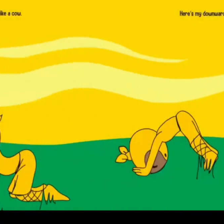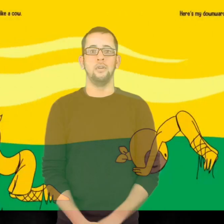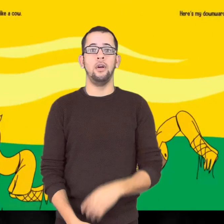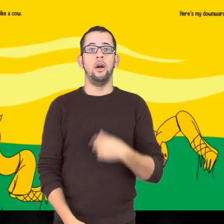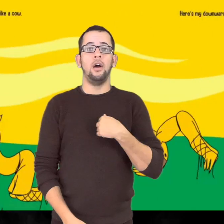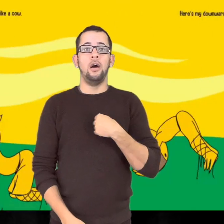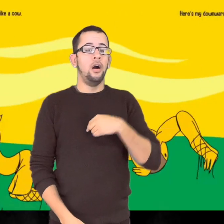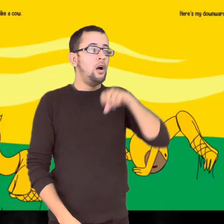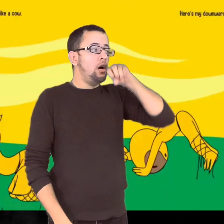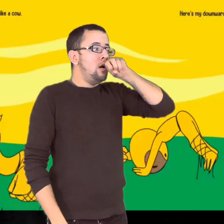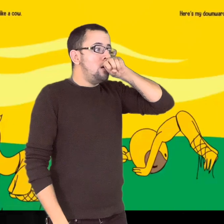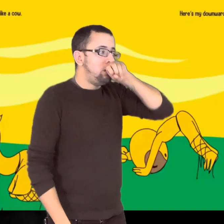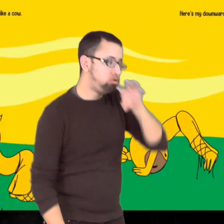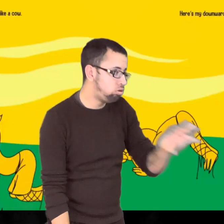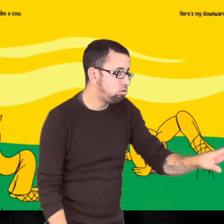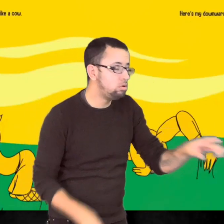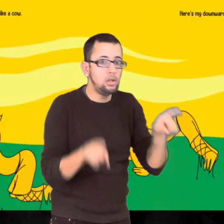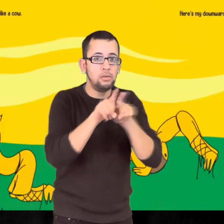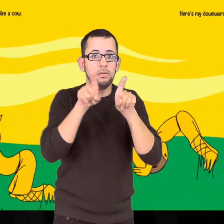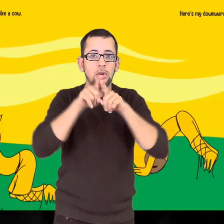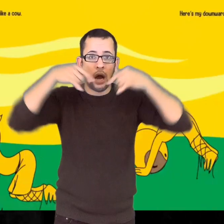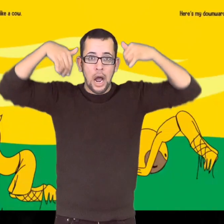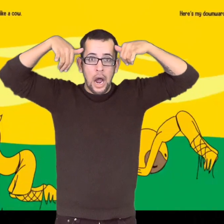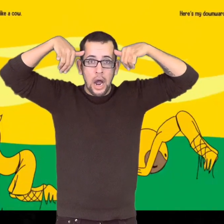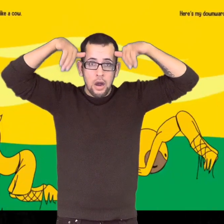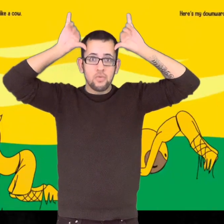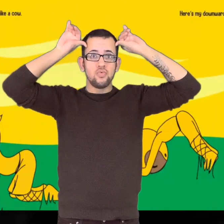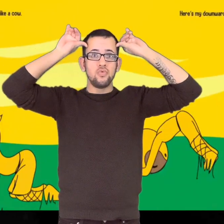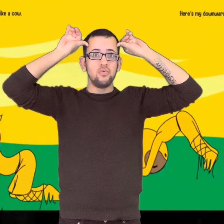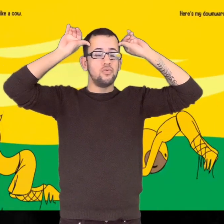When I exhale, I can moo like a cow.